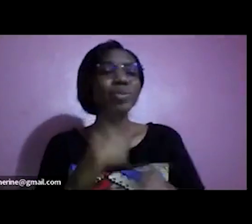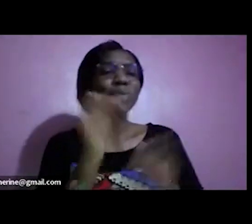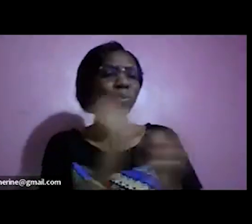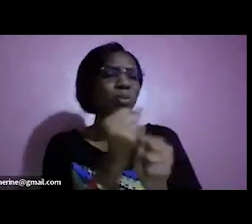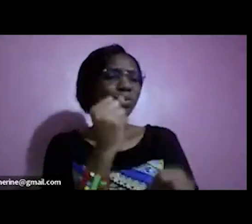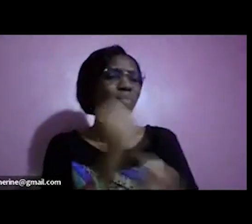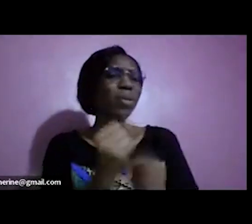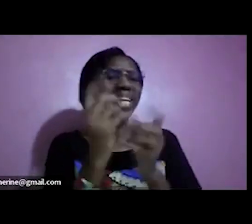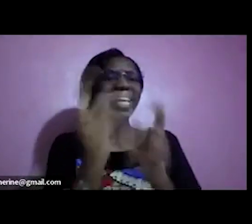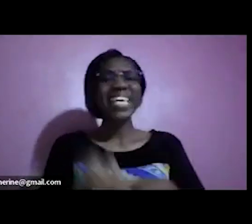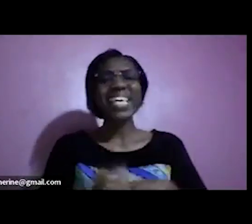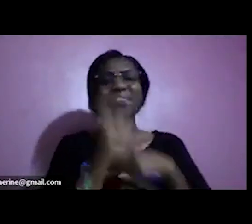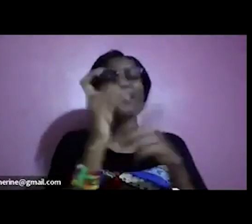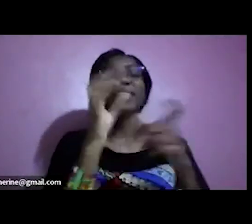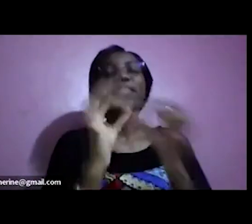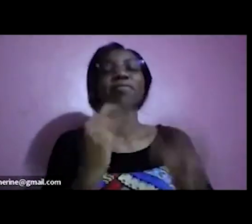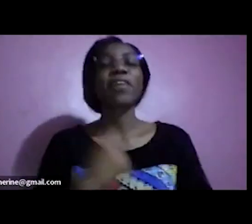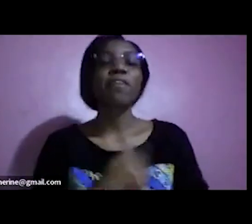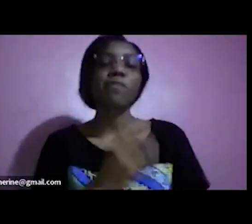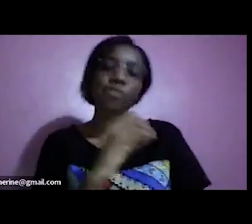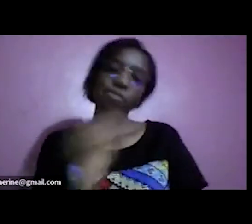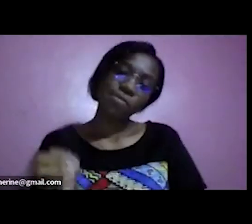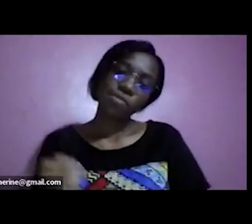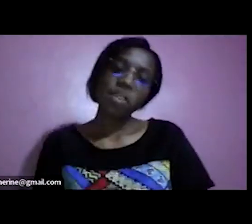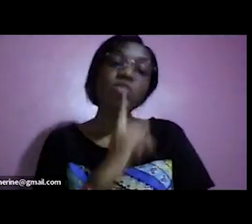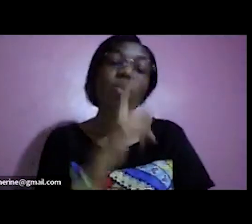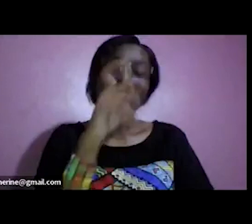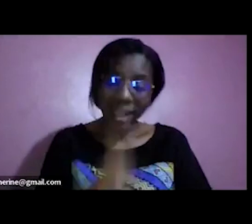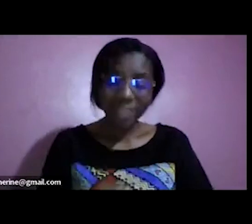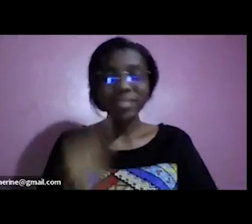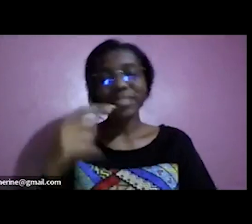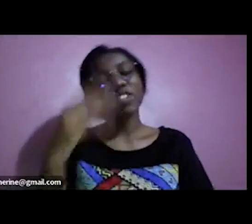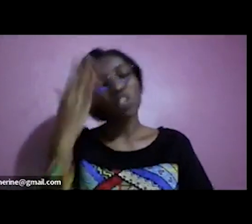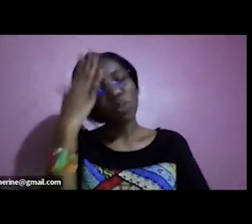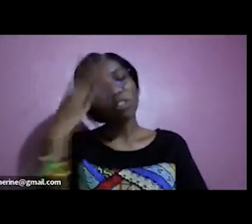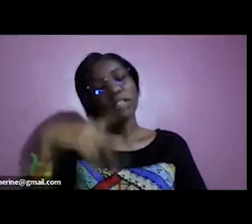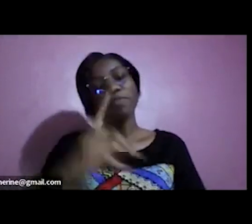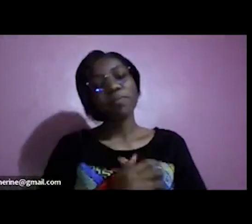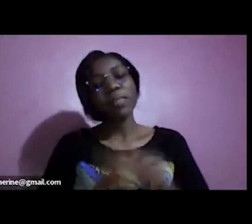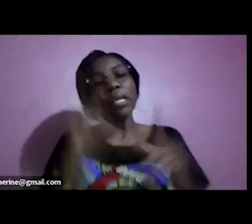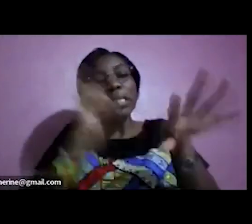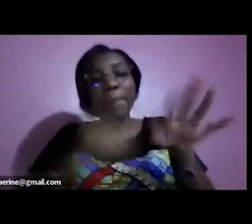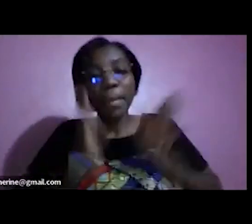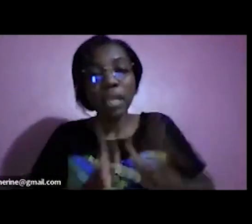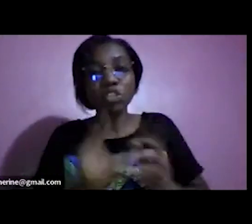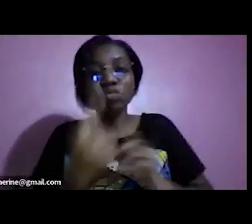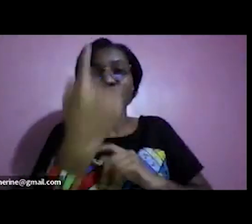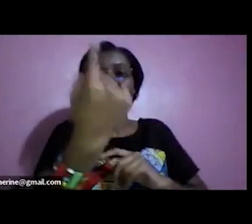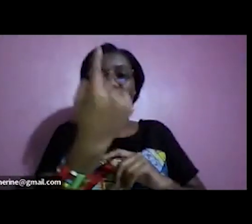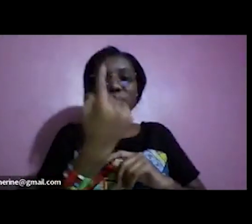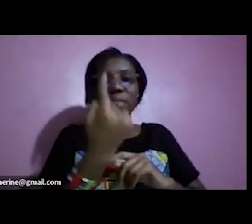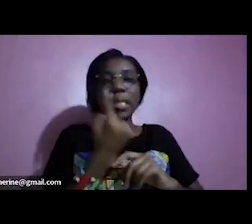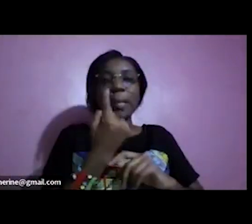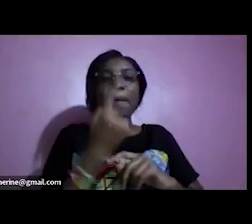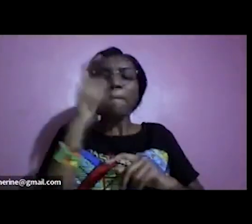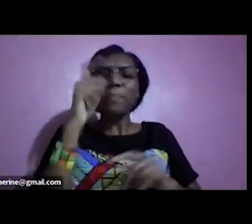have be aware of what what you are when someone is coming to you you need to understand and i don't think it's even being